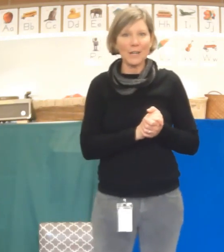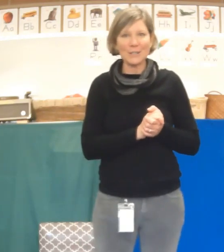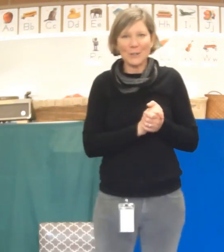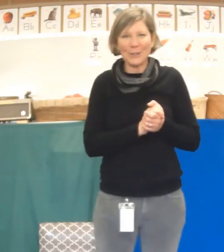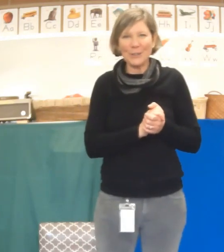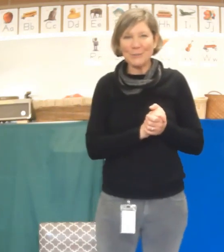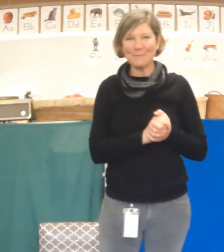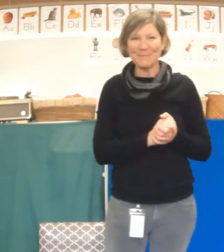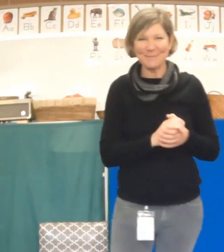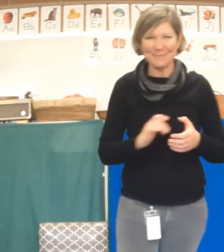at Circle.